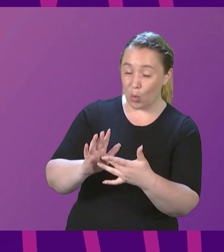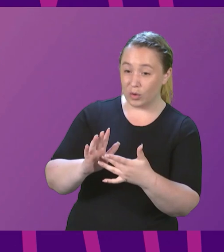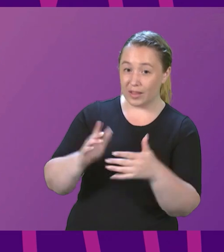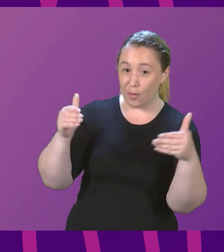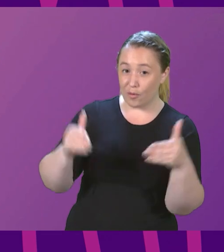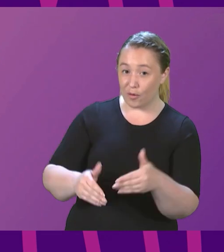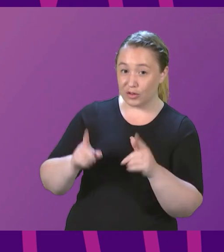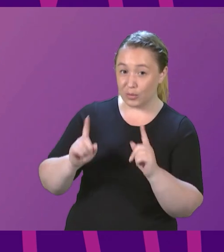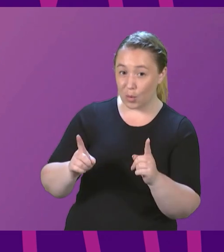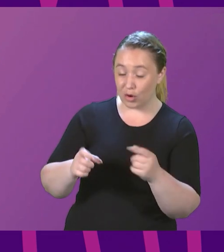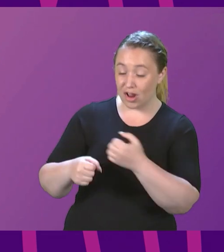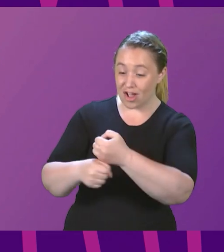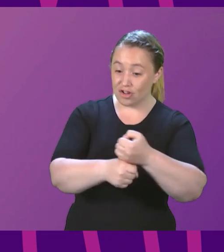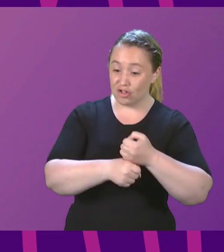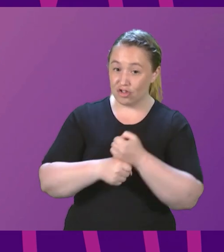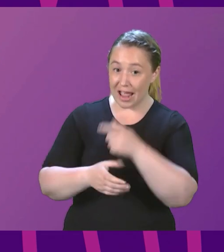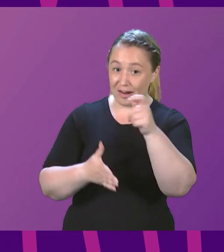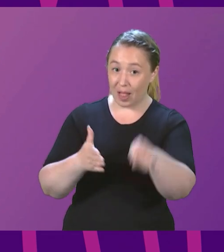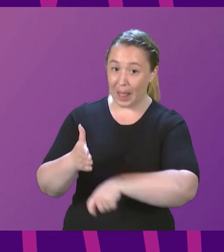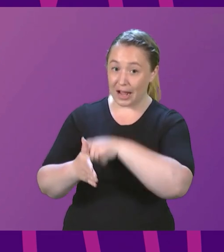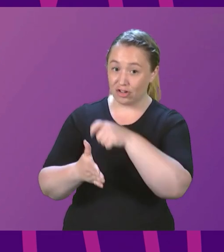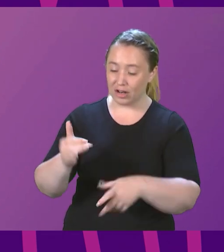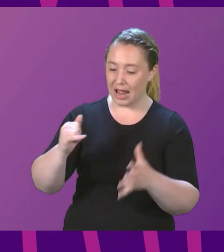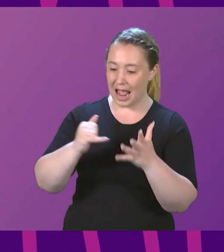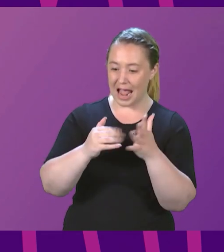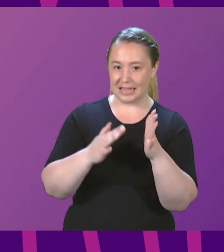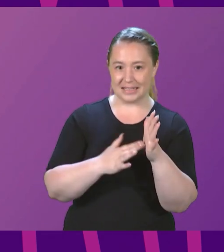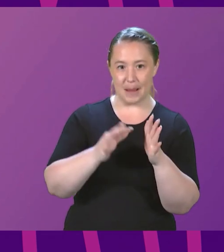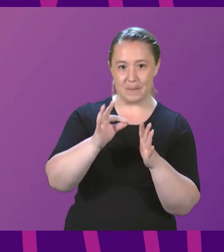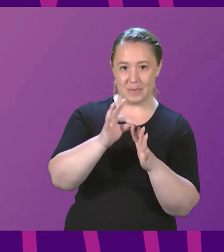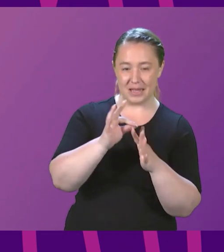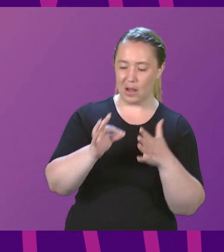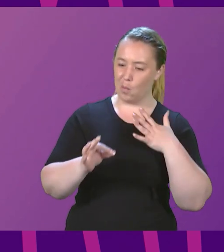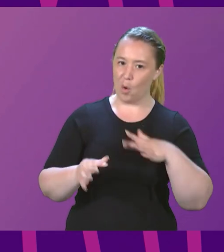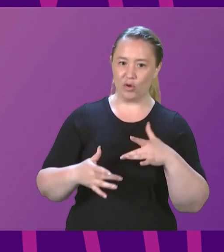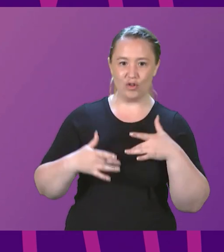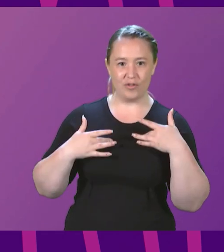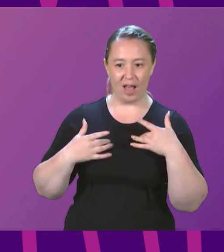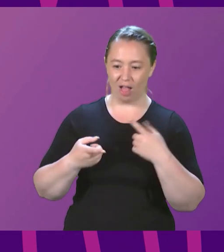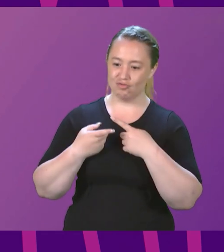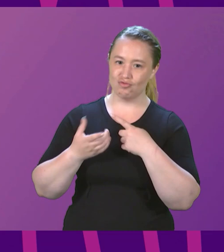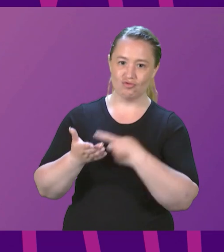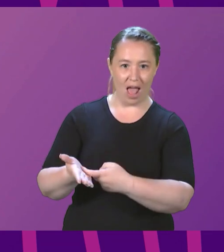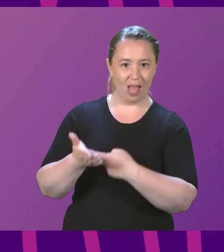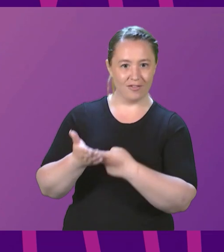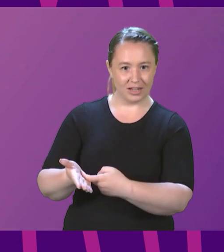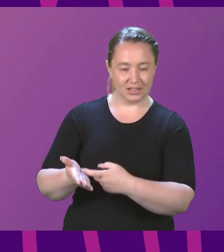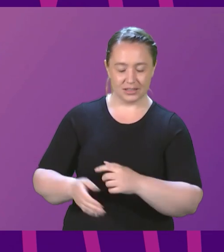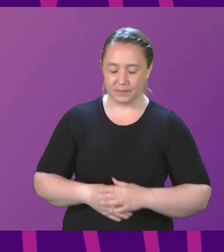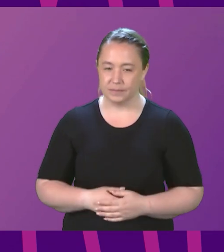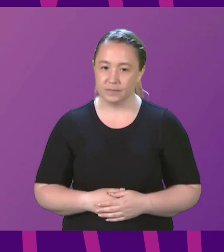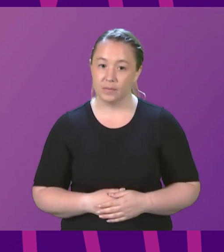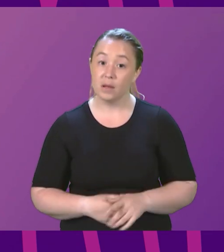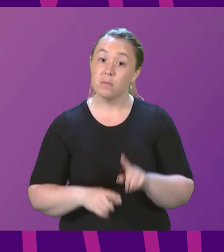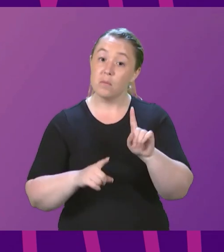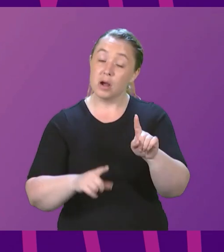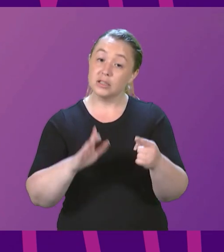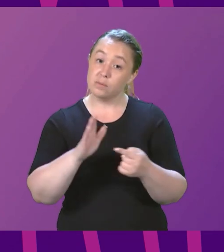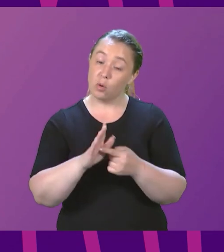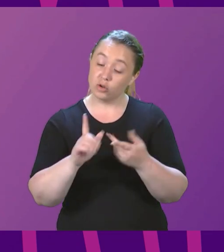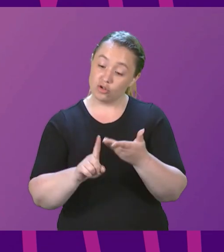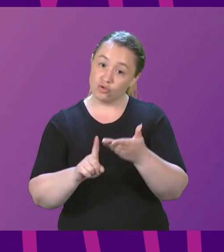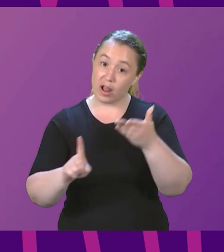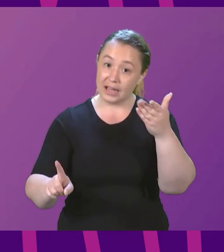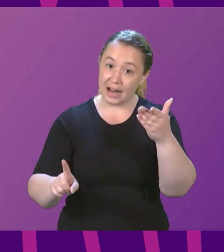and the SNP having some relevance in it than actually about the Scottish people. But it's important to recognise the